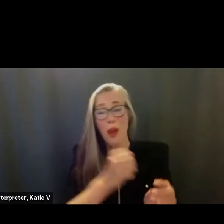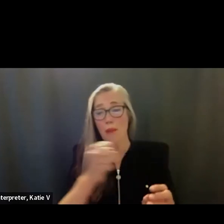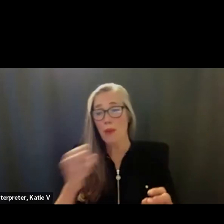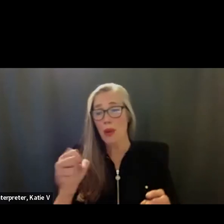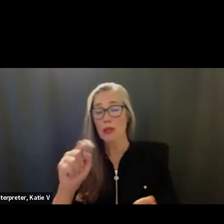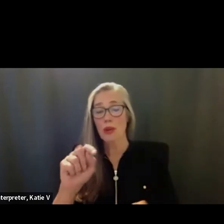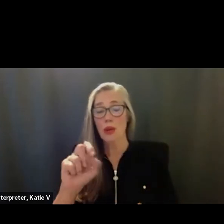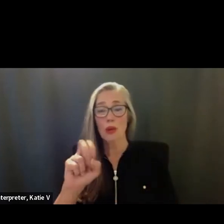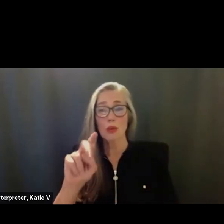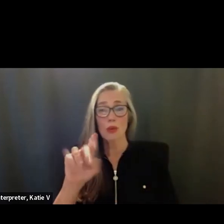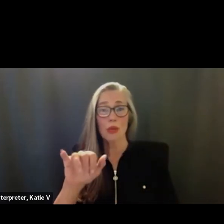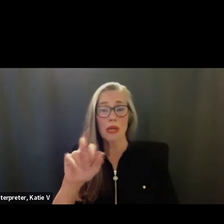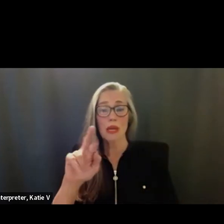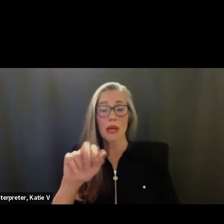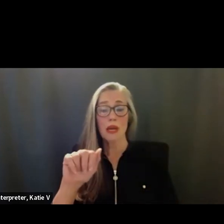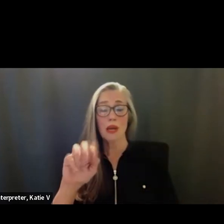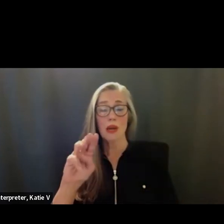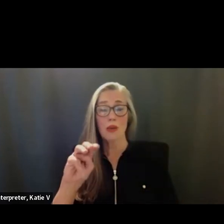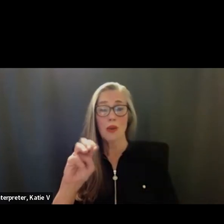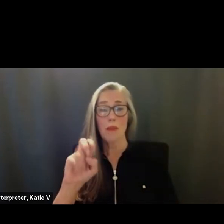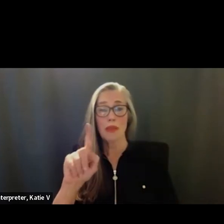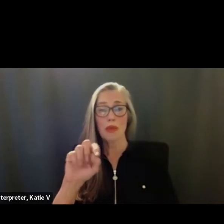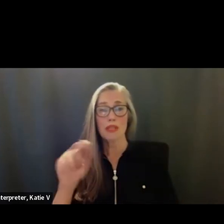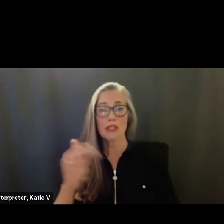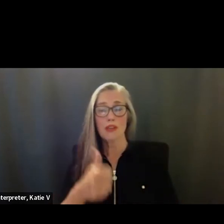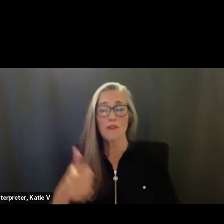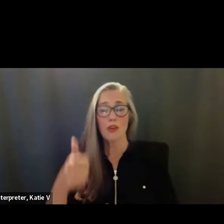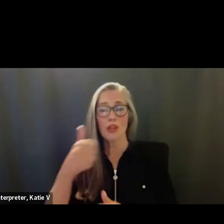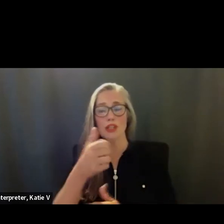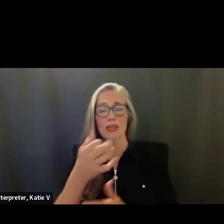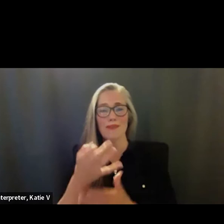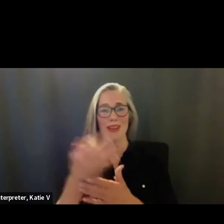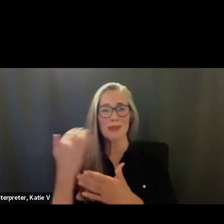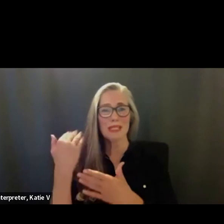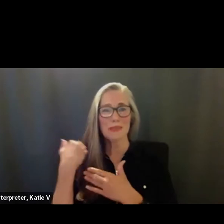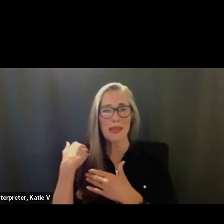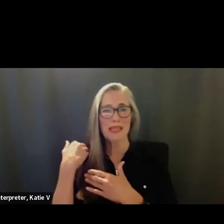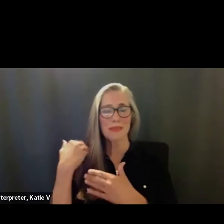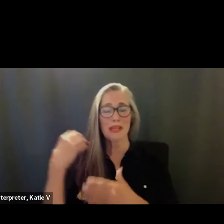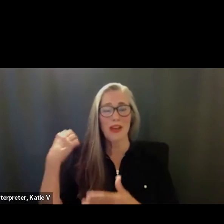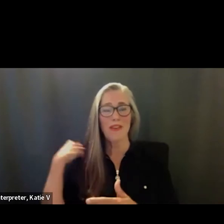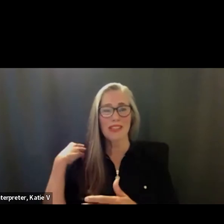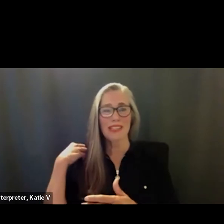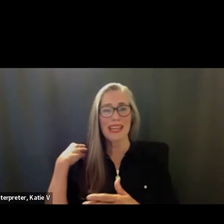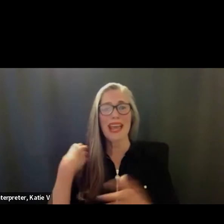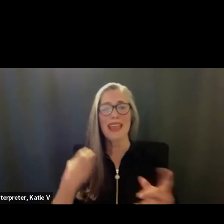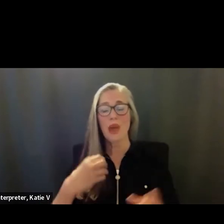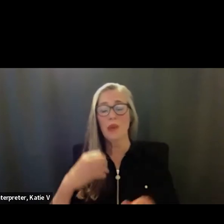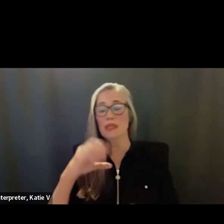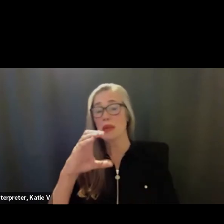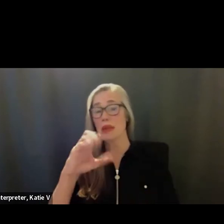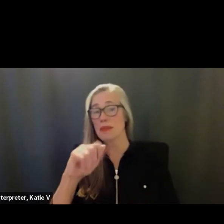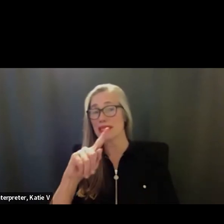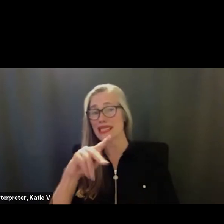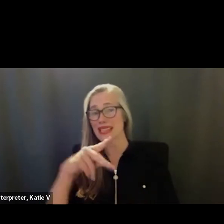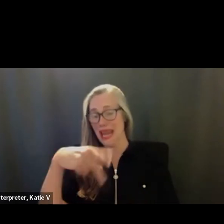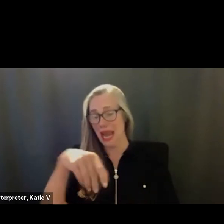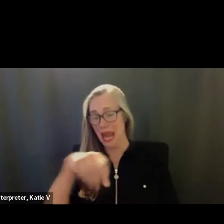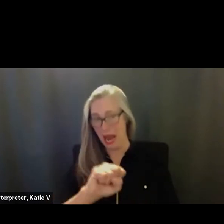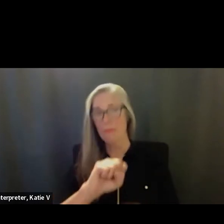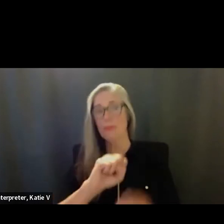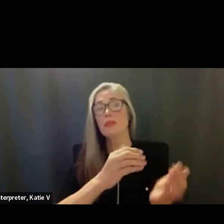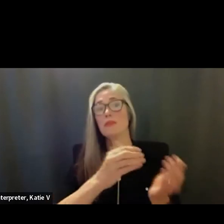technology officer. The vote was in the motion was made by Ms. Capps and seconded by Ms. Minos with a 4-0.